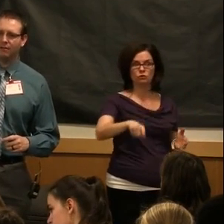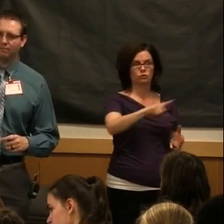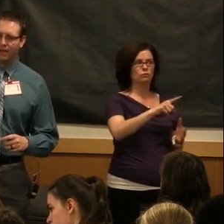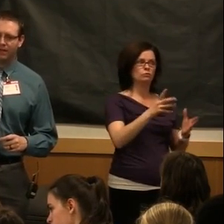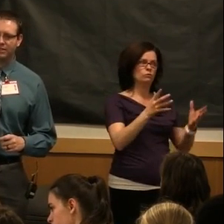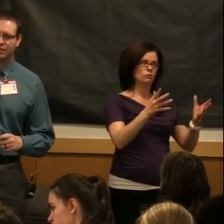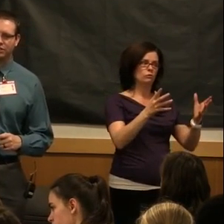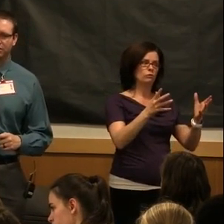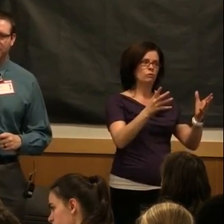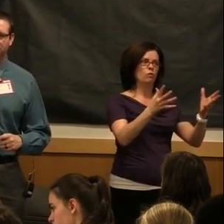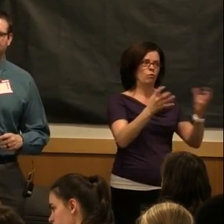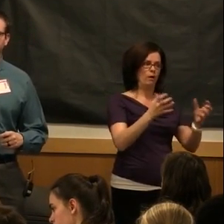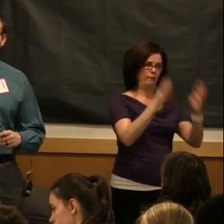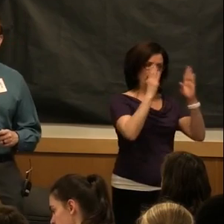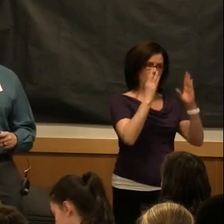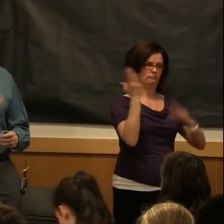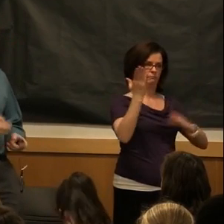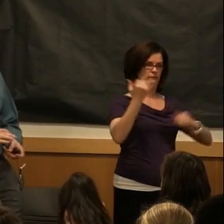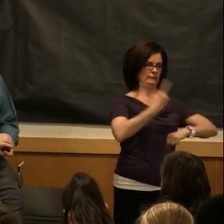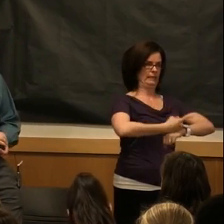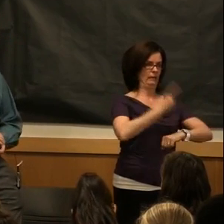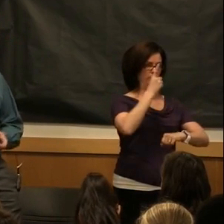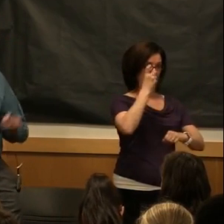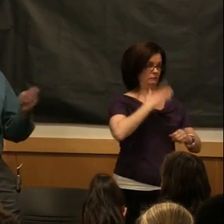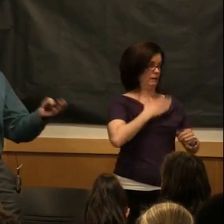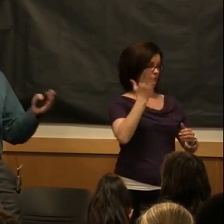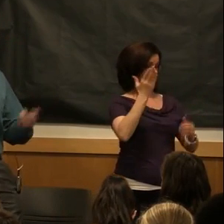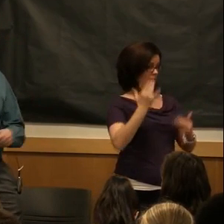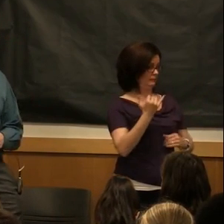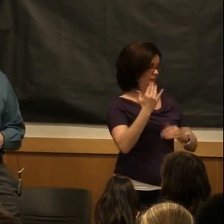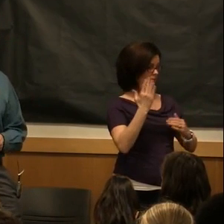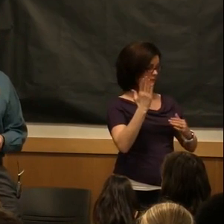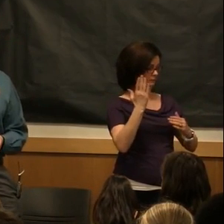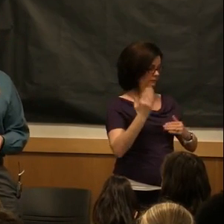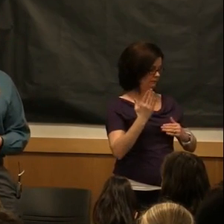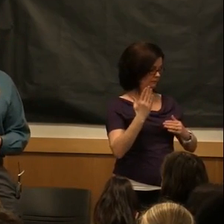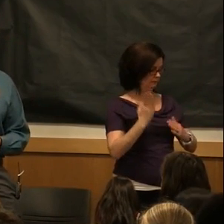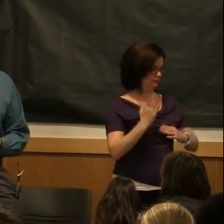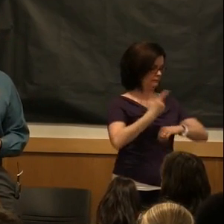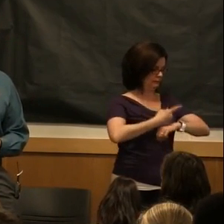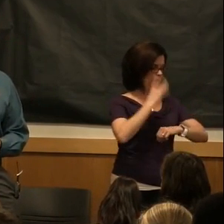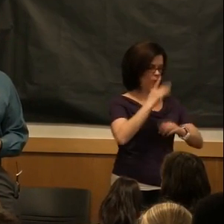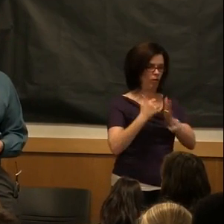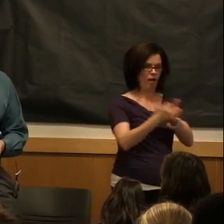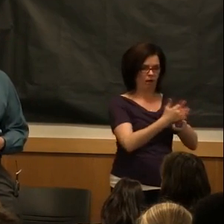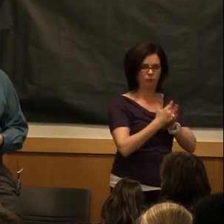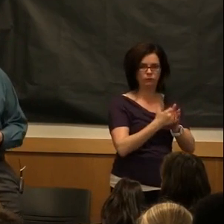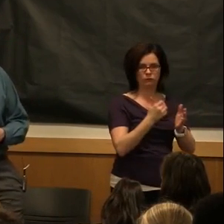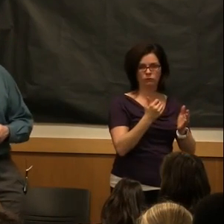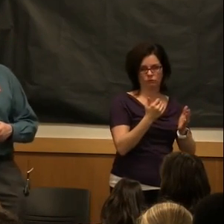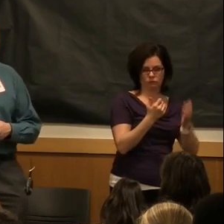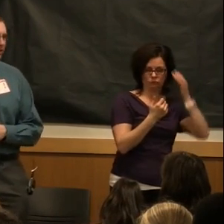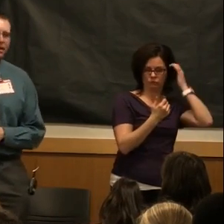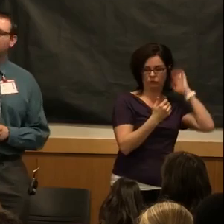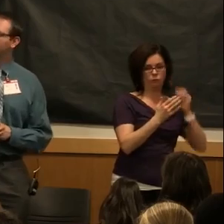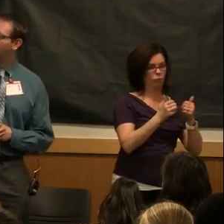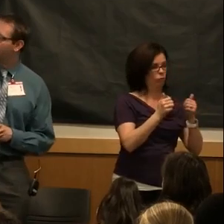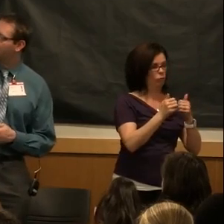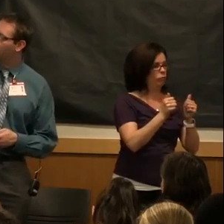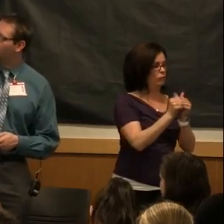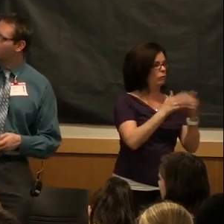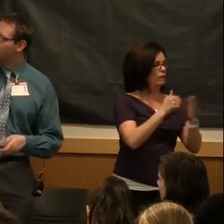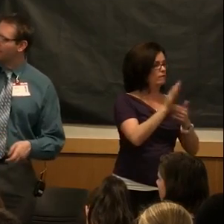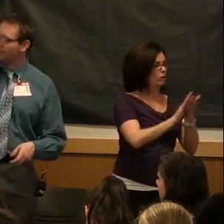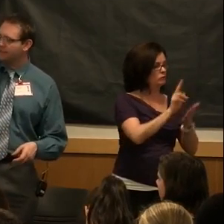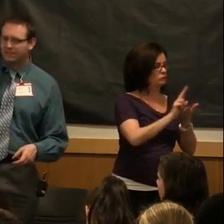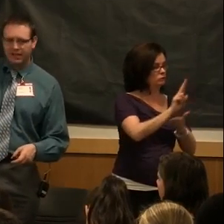paying attention to this because it's going to help you with any different college or university that you're looking at, okay? So